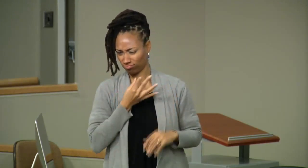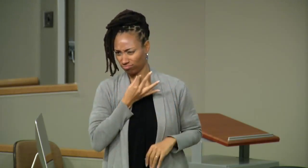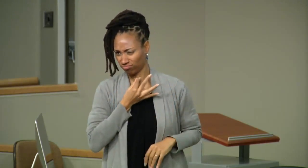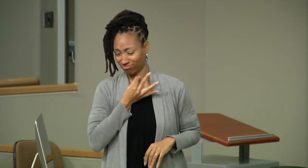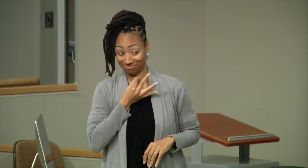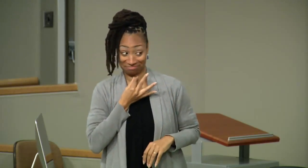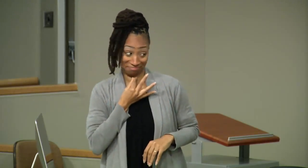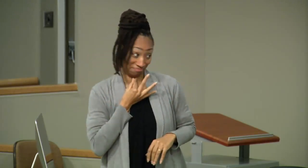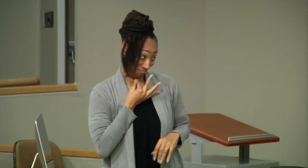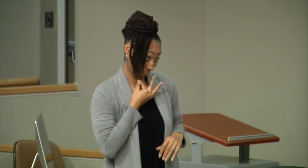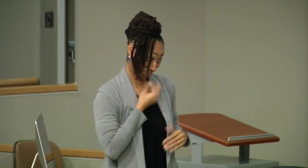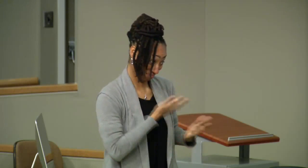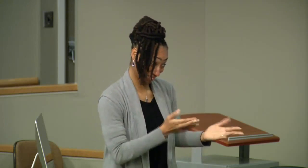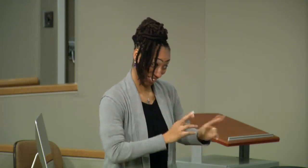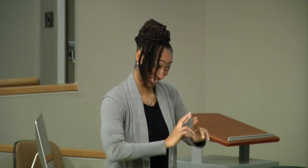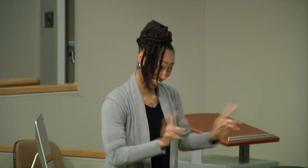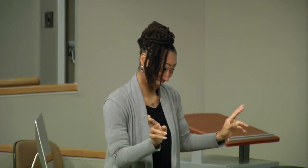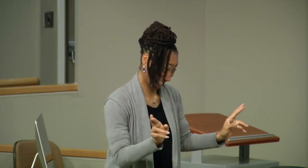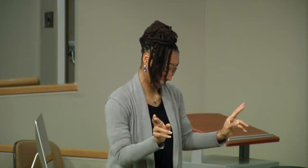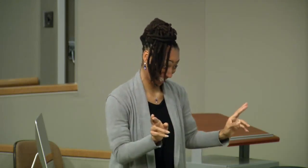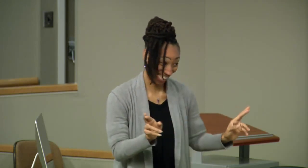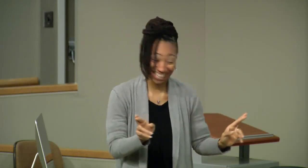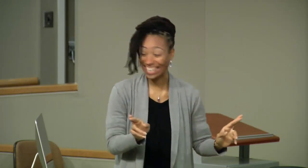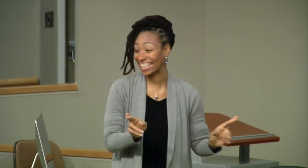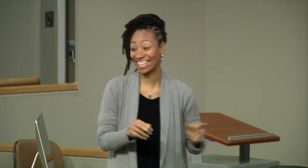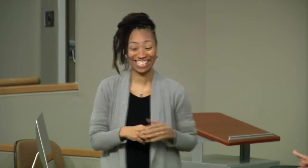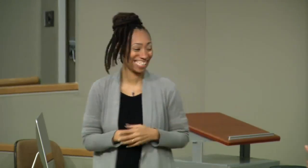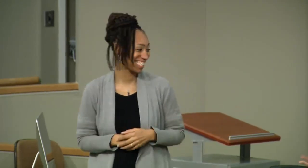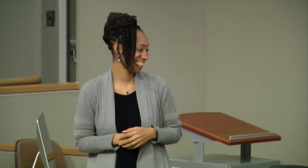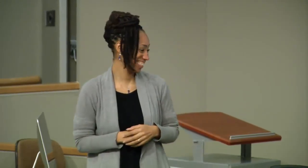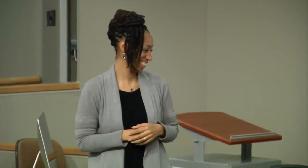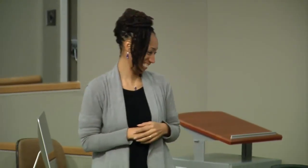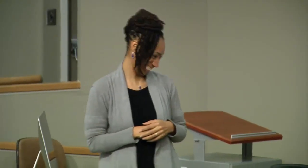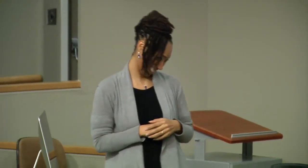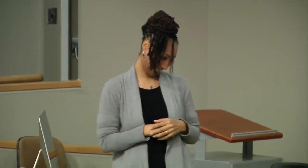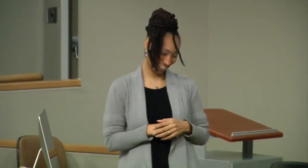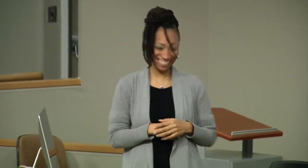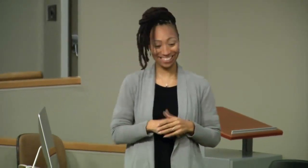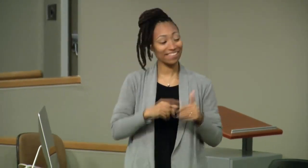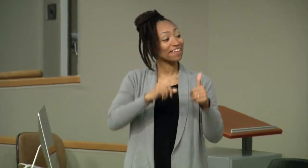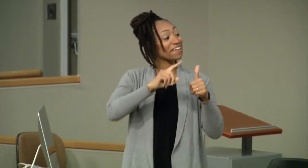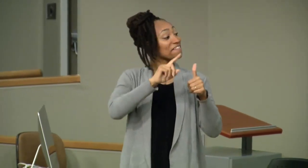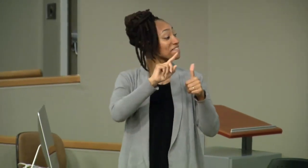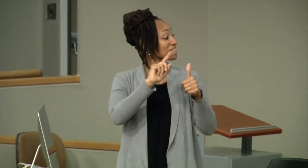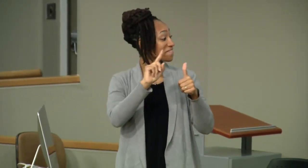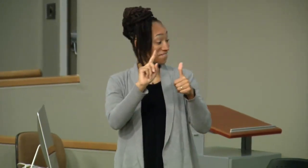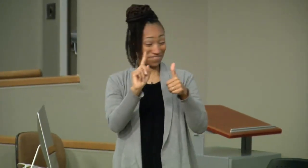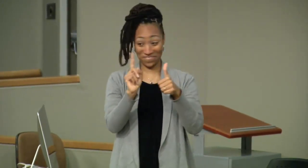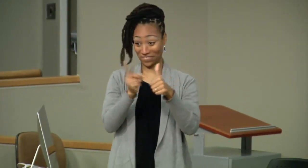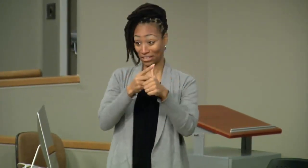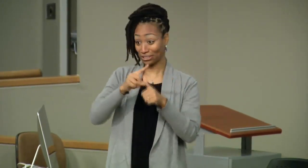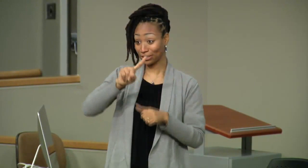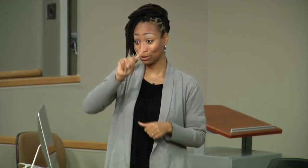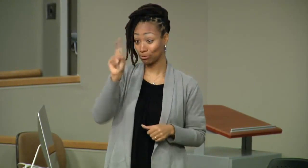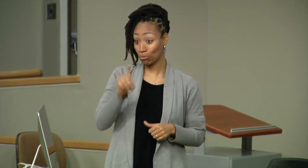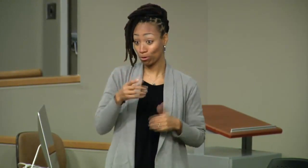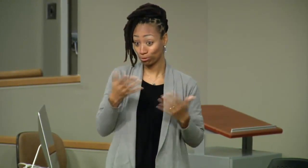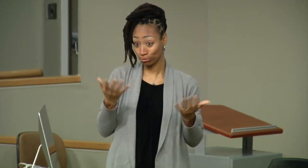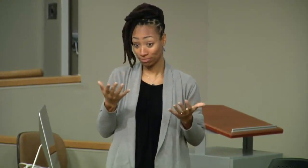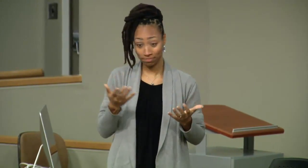and I'm sure many members of the audience want to know lots of details about it. So, I hope you're ready for me